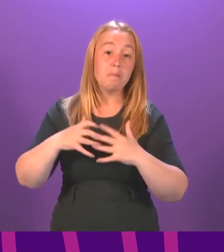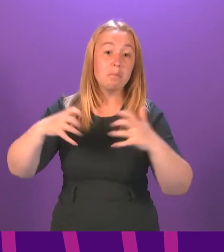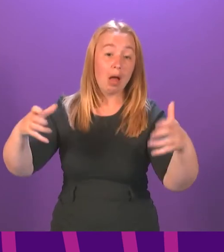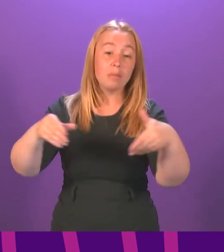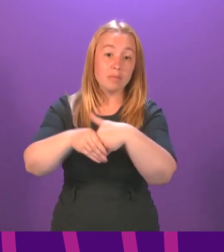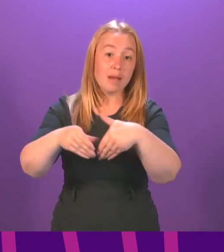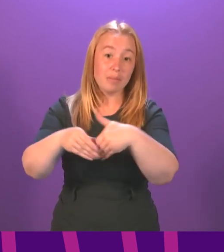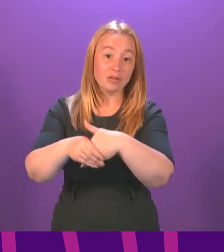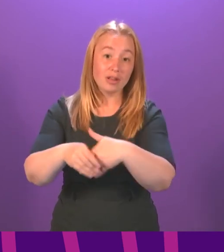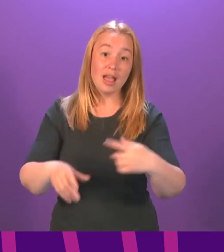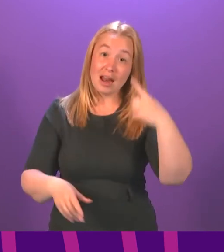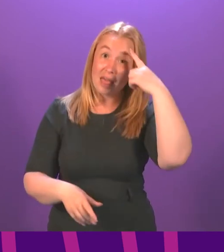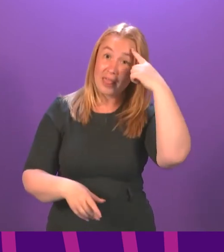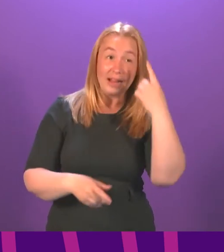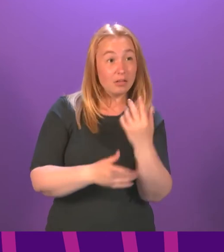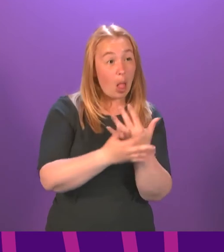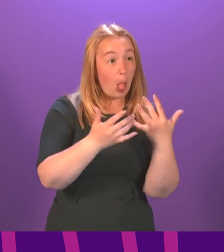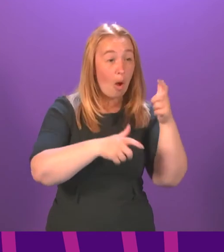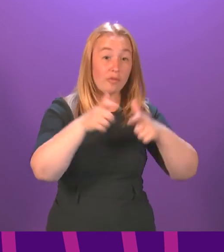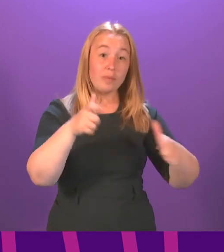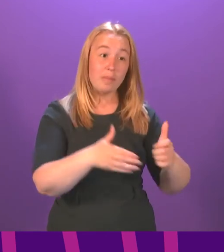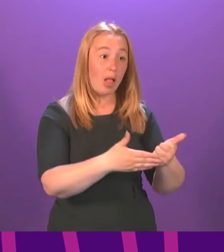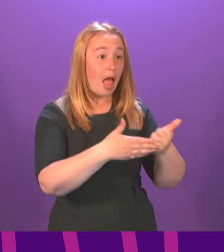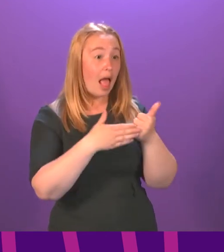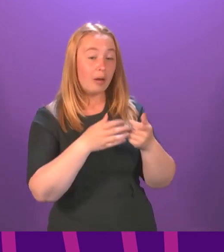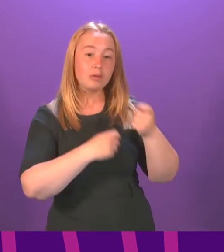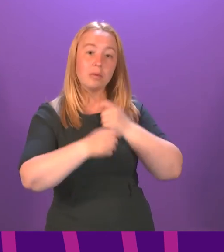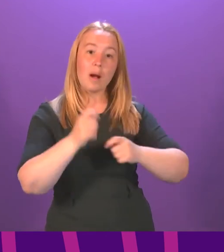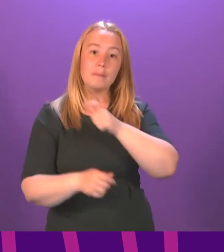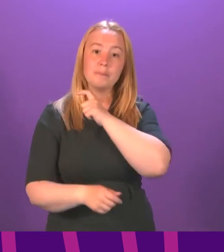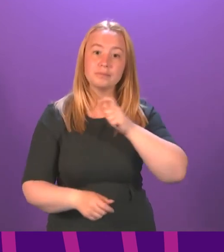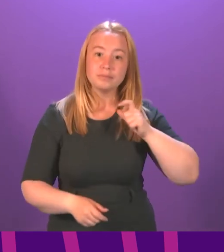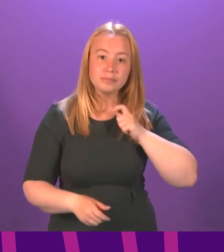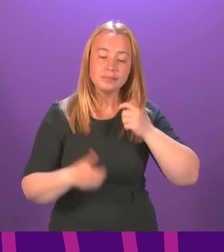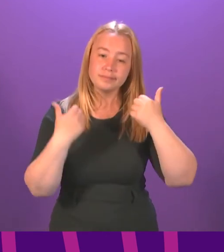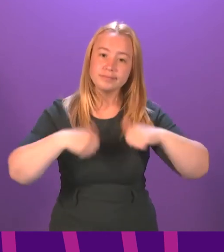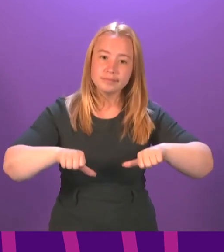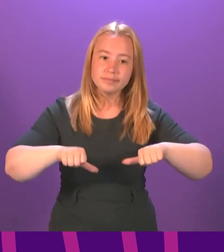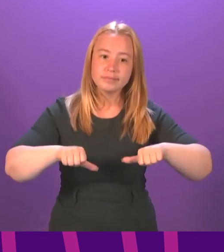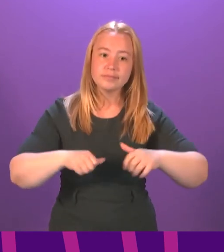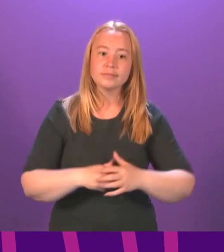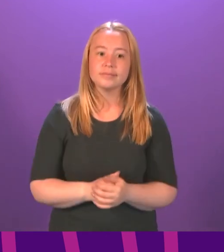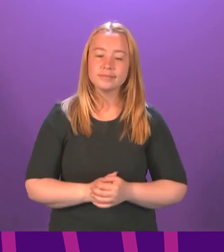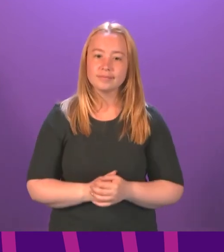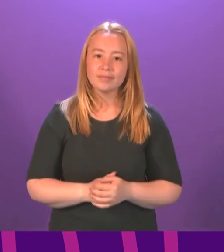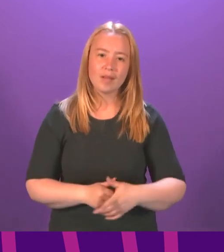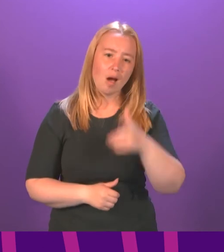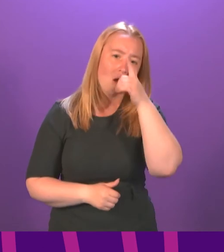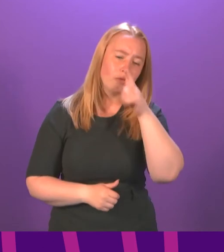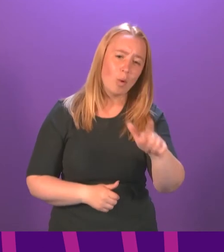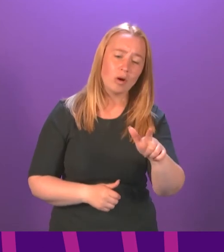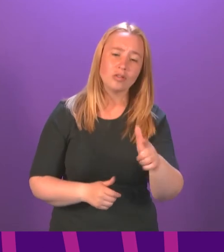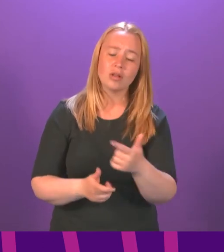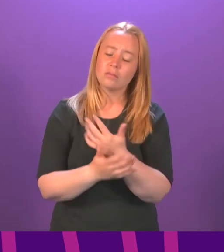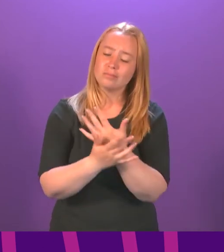can think of several who helped to shape my journey towards ordination. There are, of course, many people